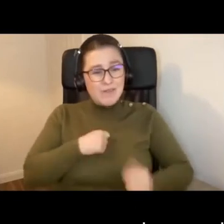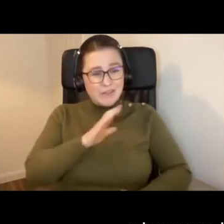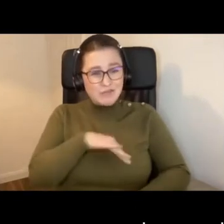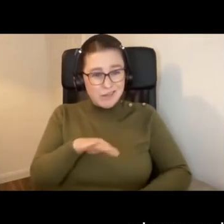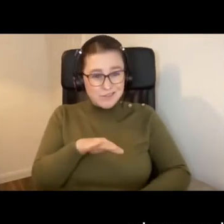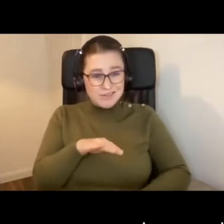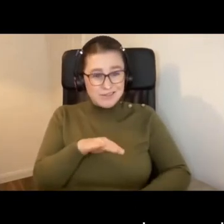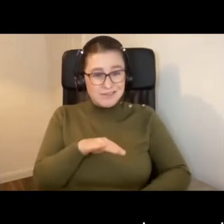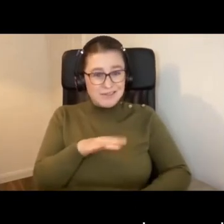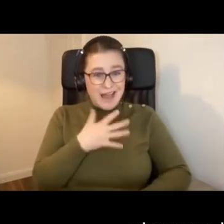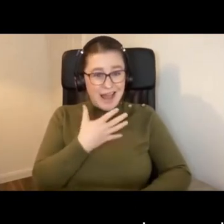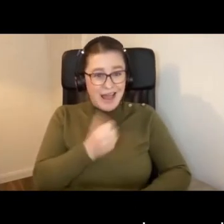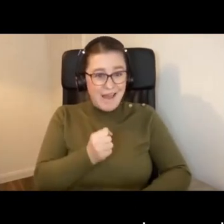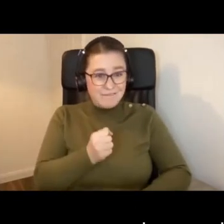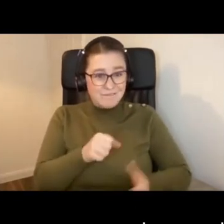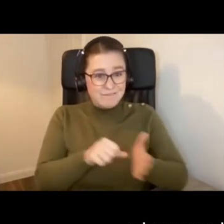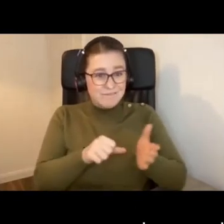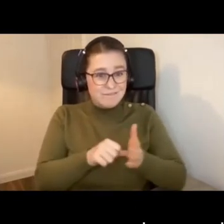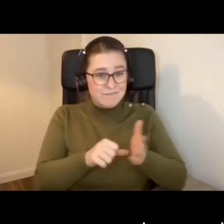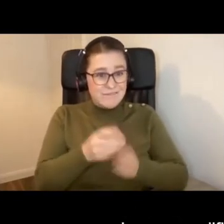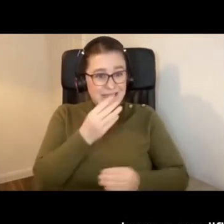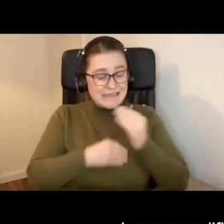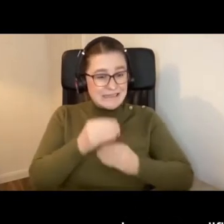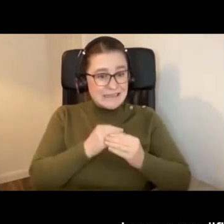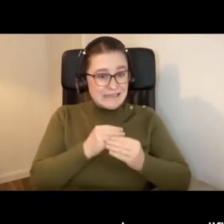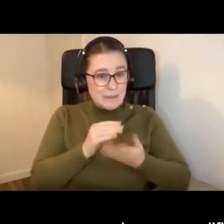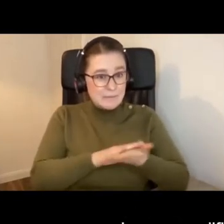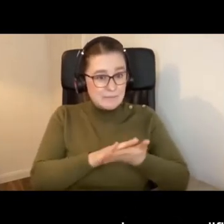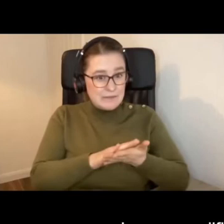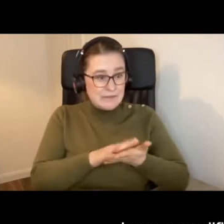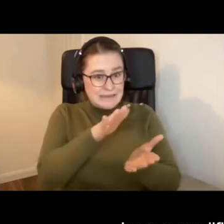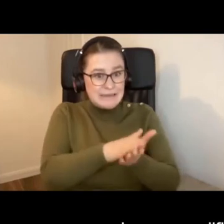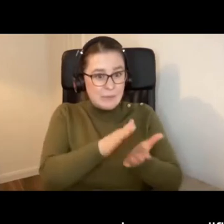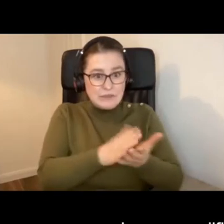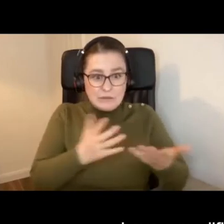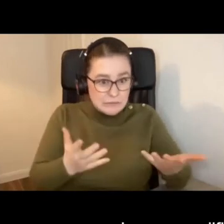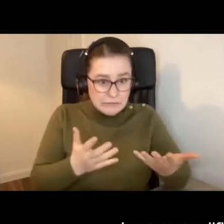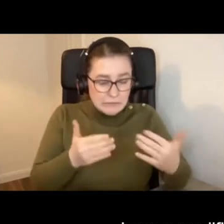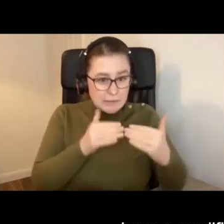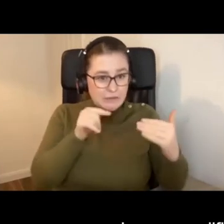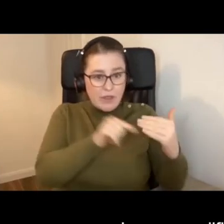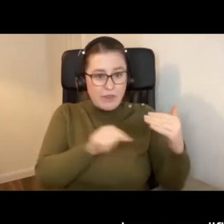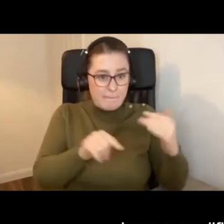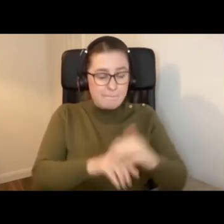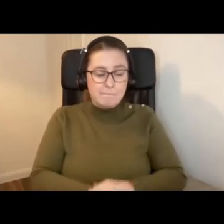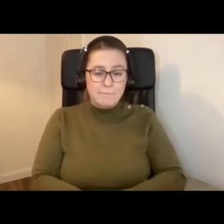have dysphagia and actually have a modified diet. so sandwiches are not on the cart.